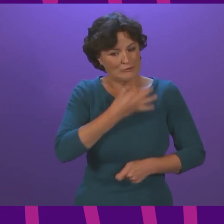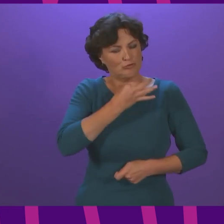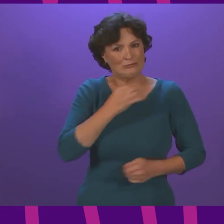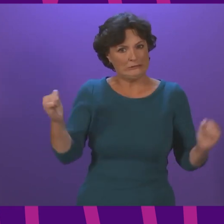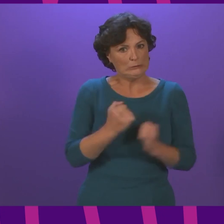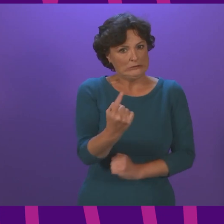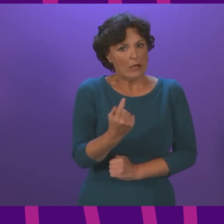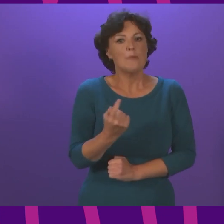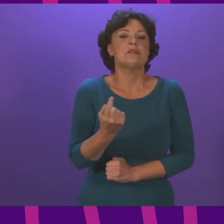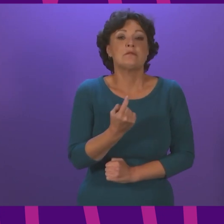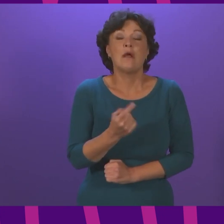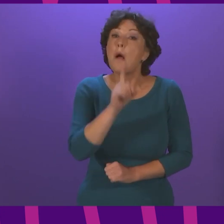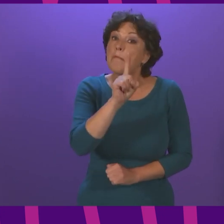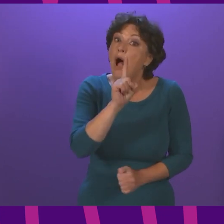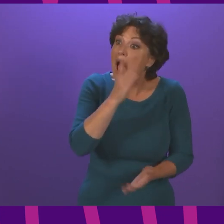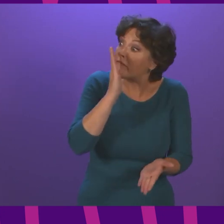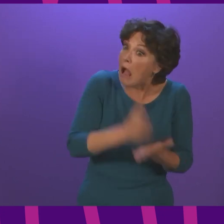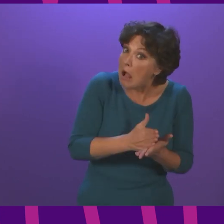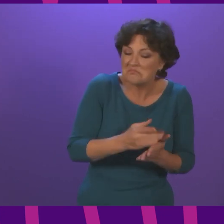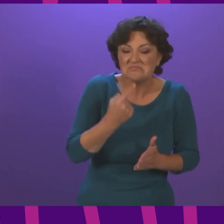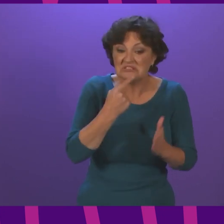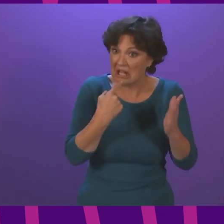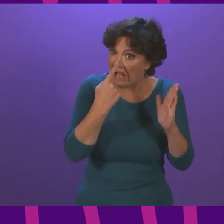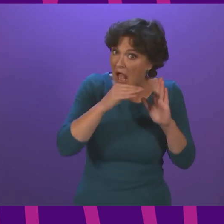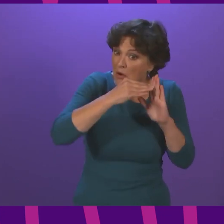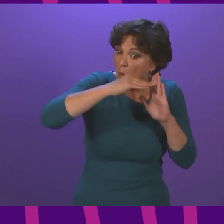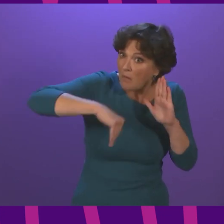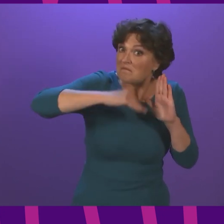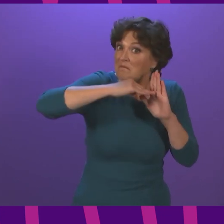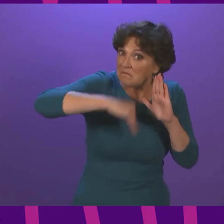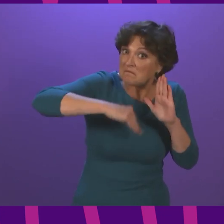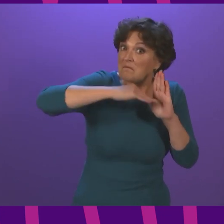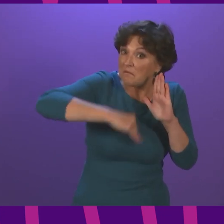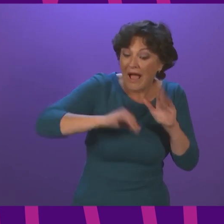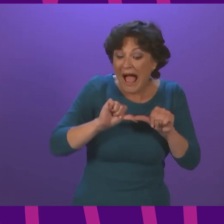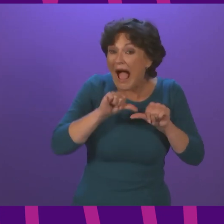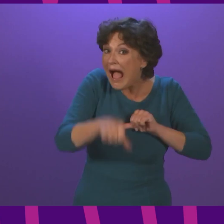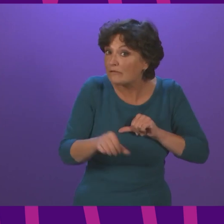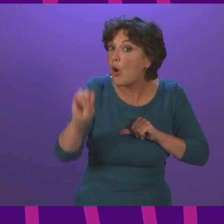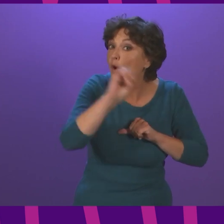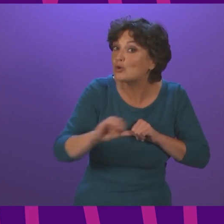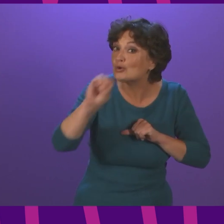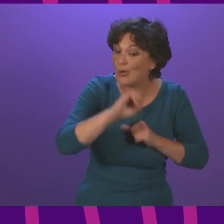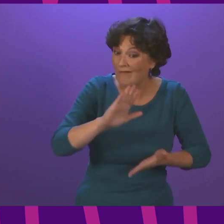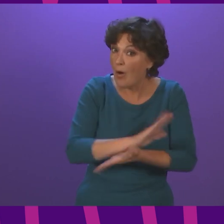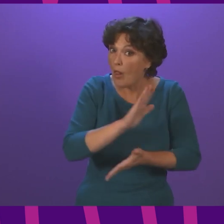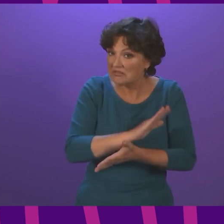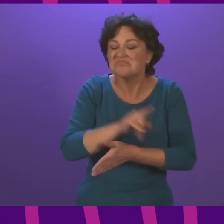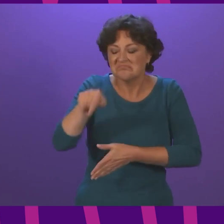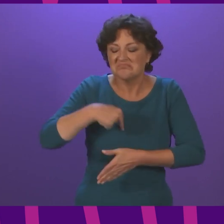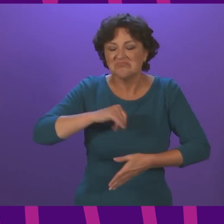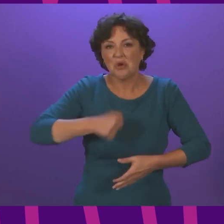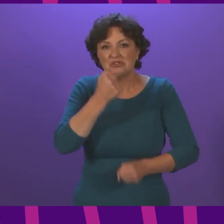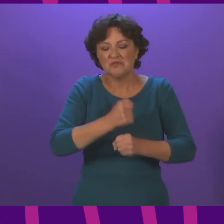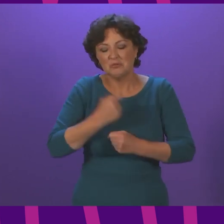period. However, should they advise that any easing is possible following the October half term, the government will consider this